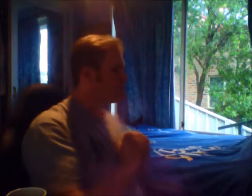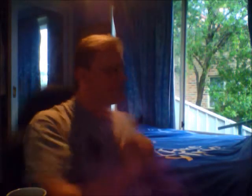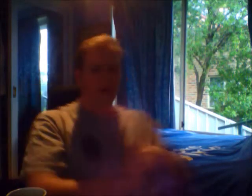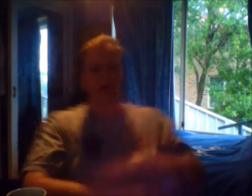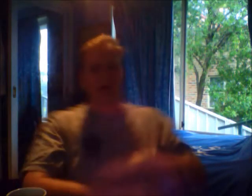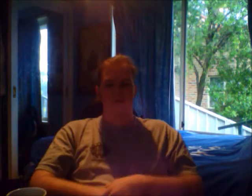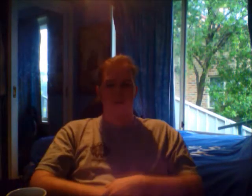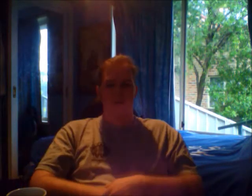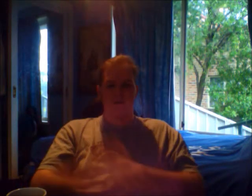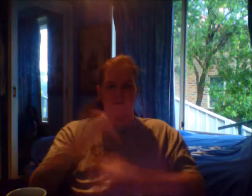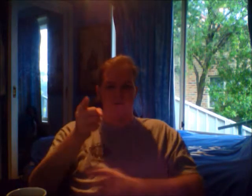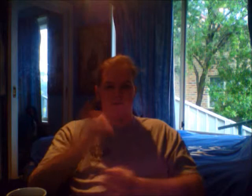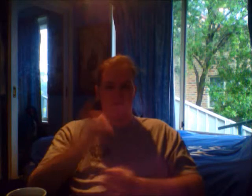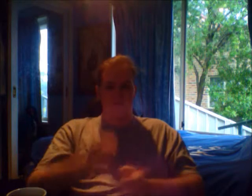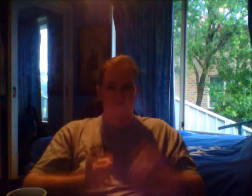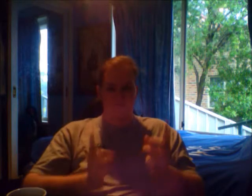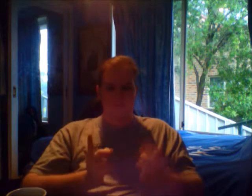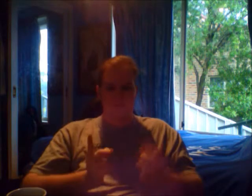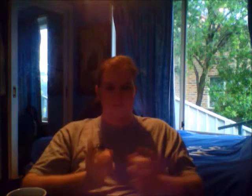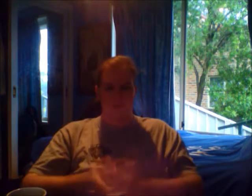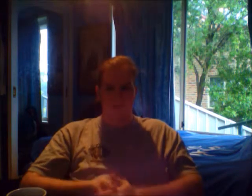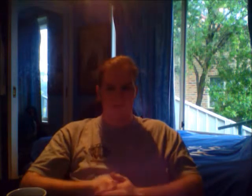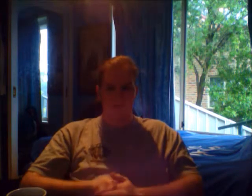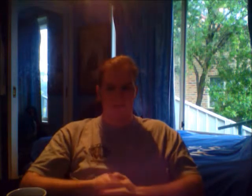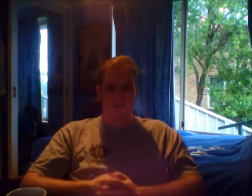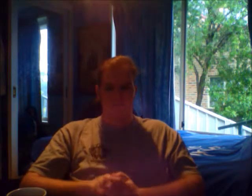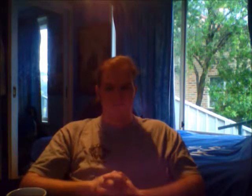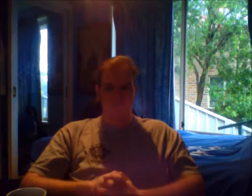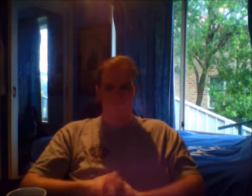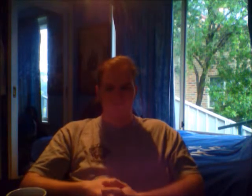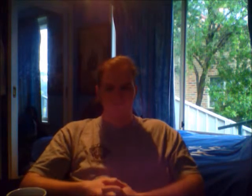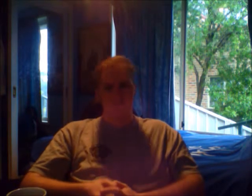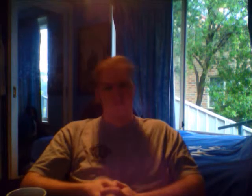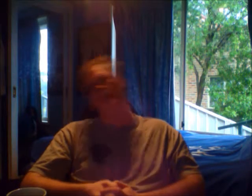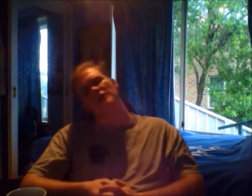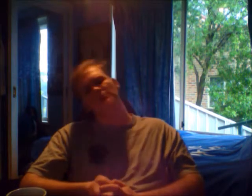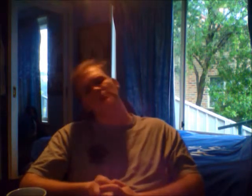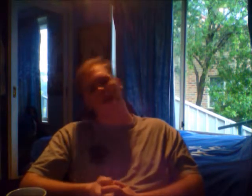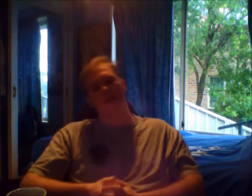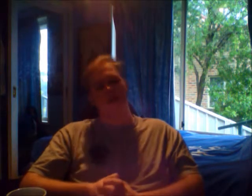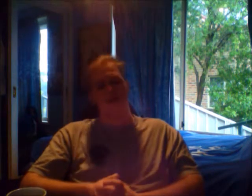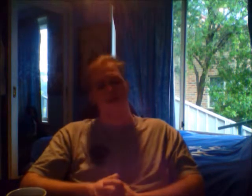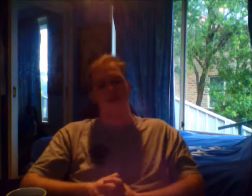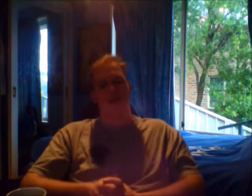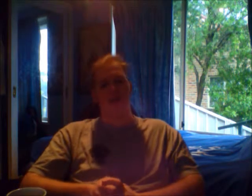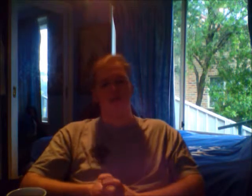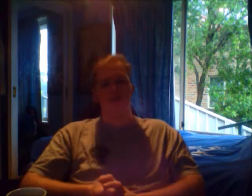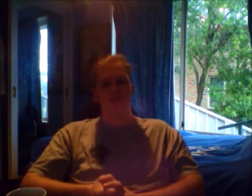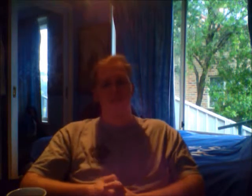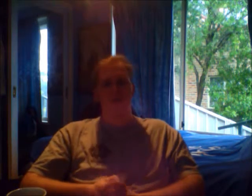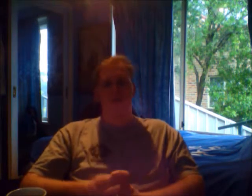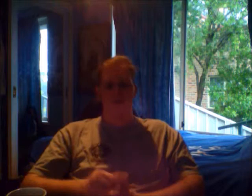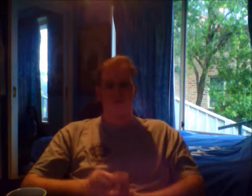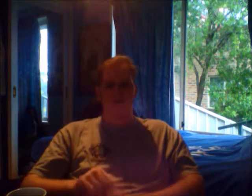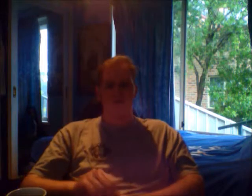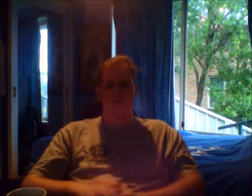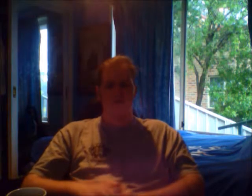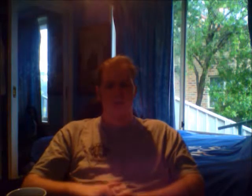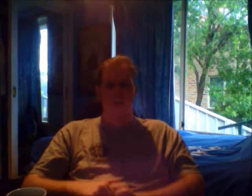But, yeah. I went to the Biverd Festival up in Sydney last week, last Friday night. It was really good. Um,